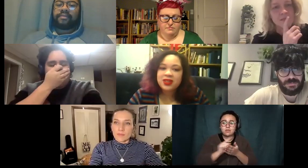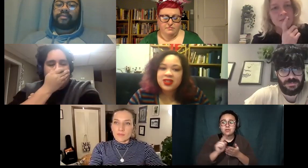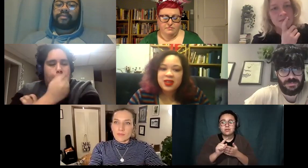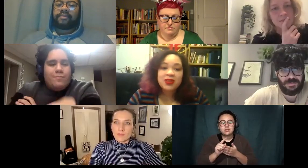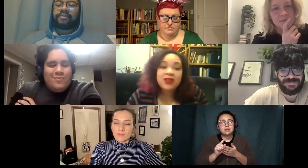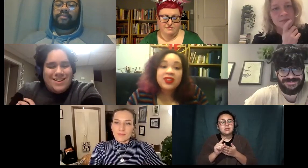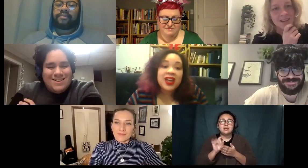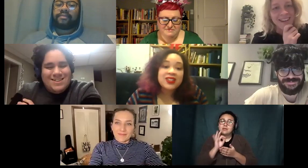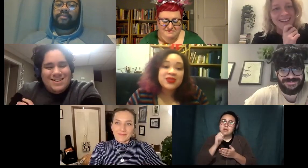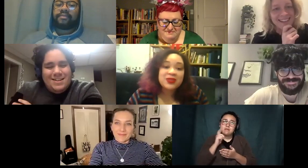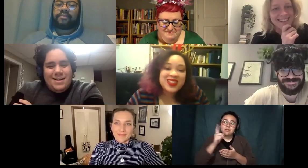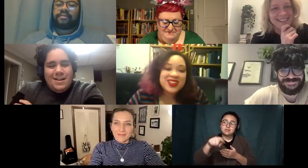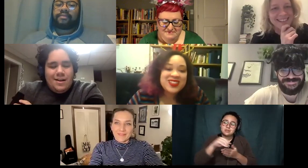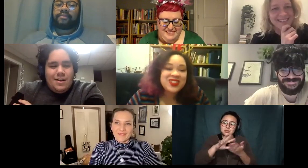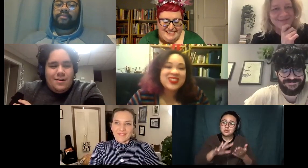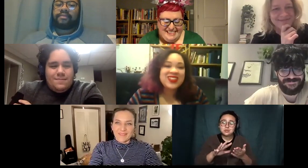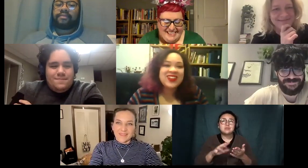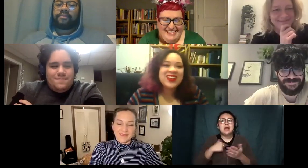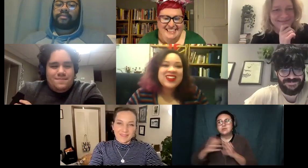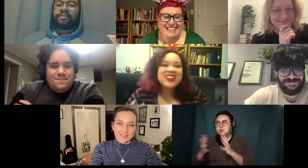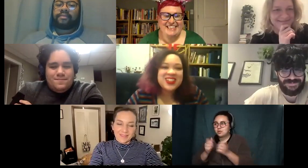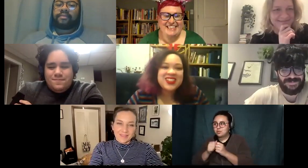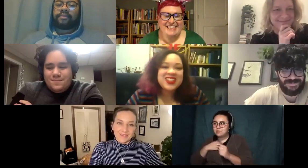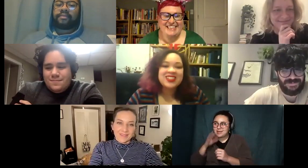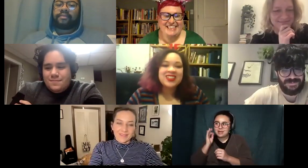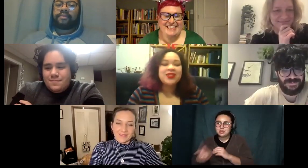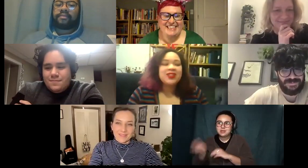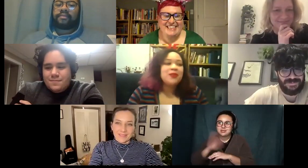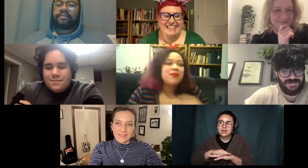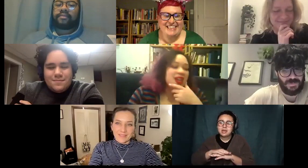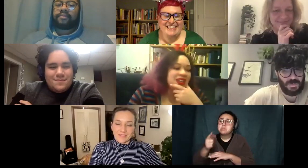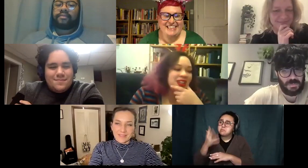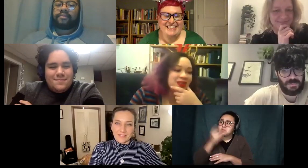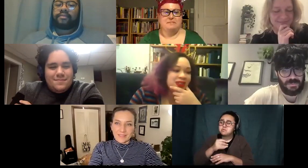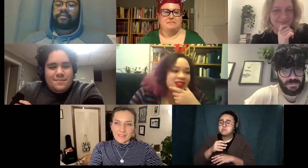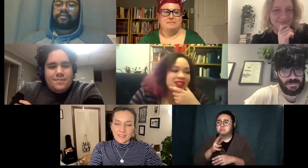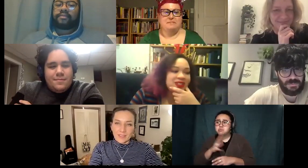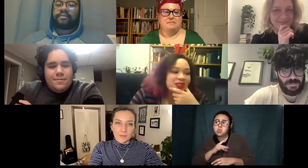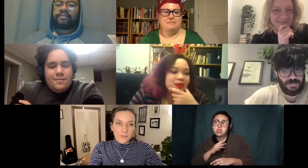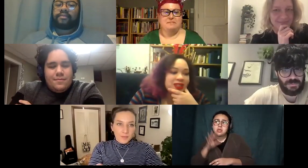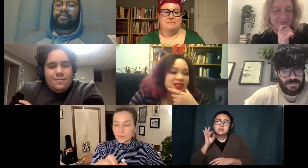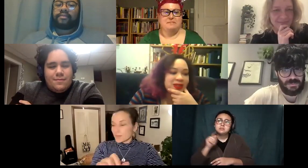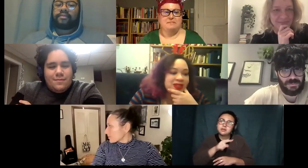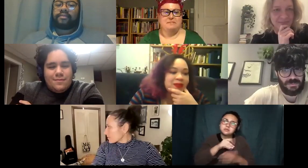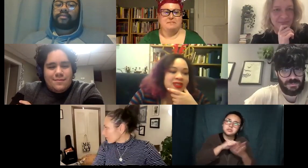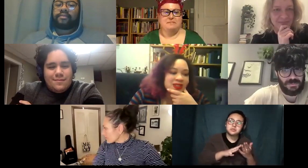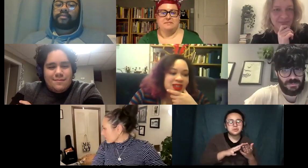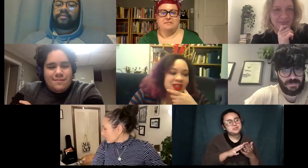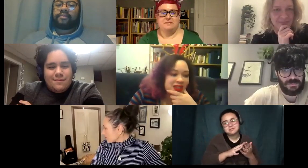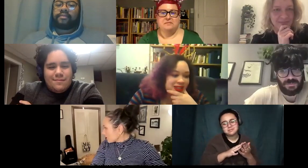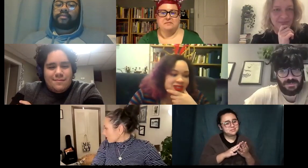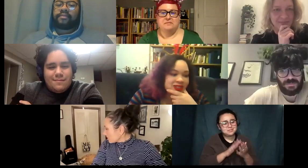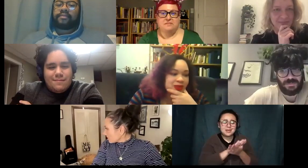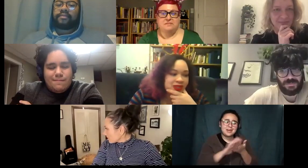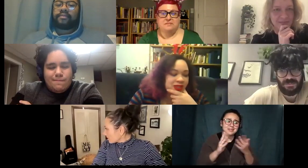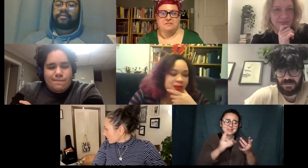all day but they're lovely cats so really the students are just as delightful um and and kind of really doing their best to be present and